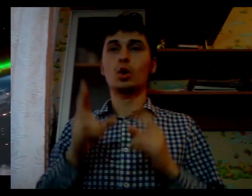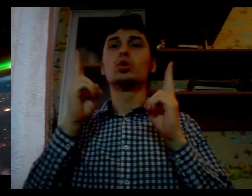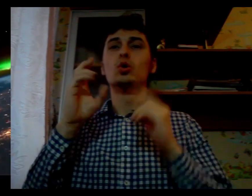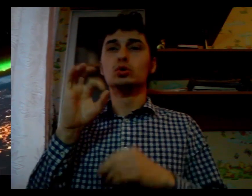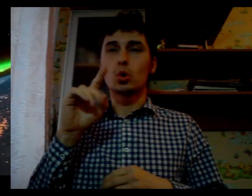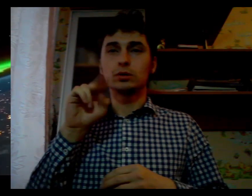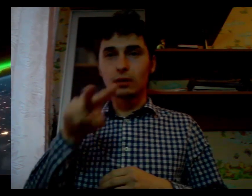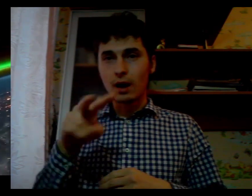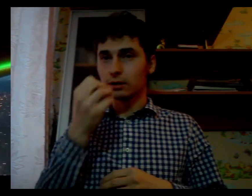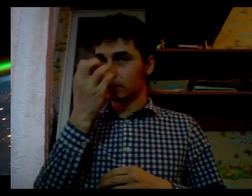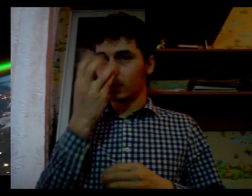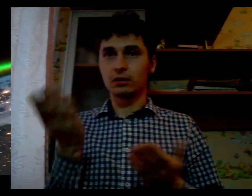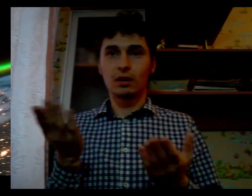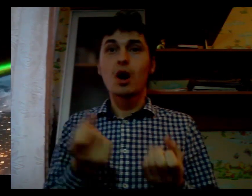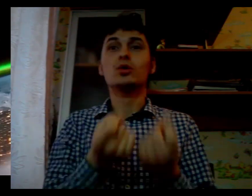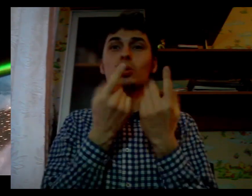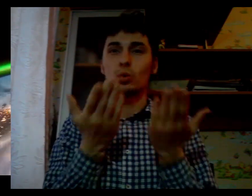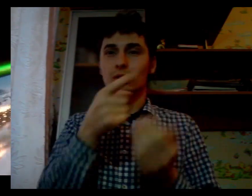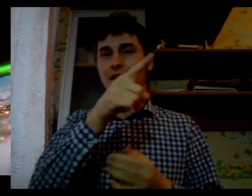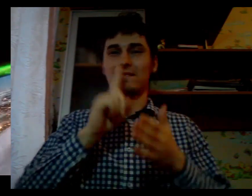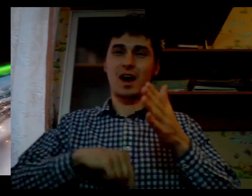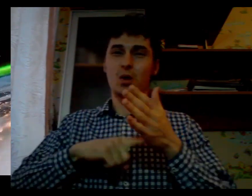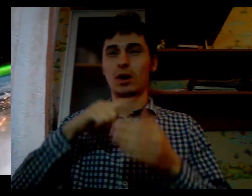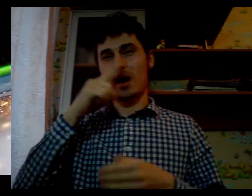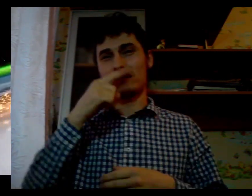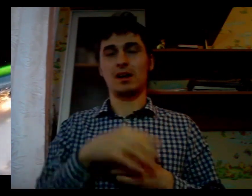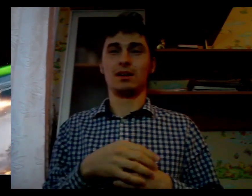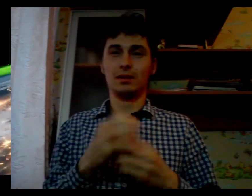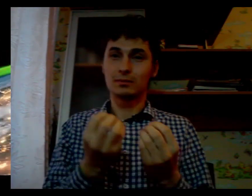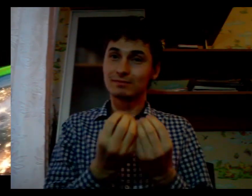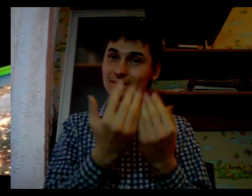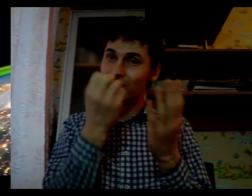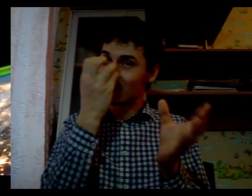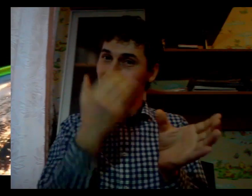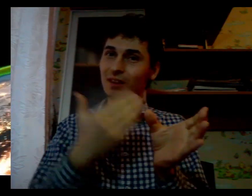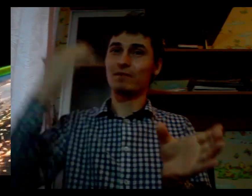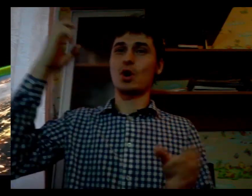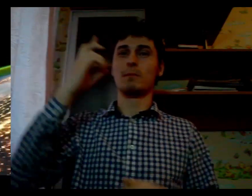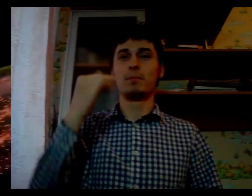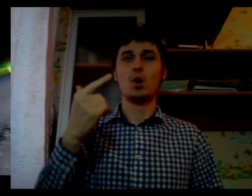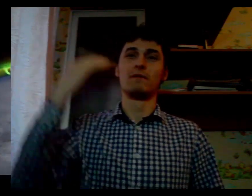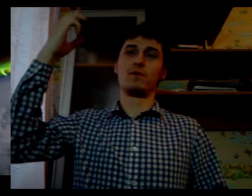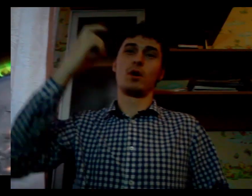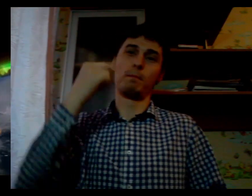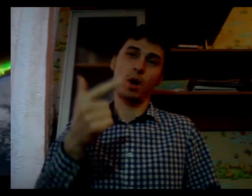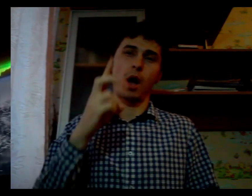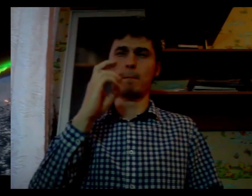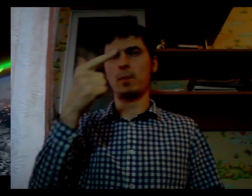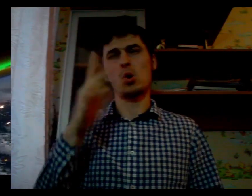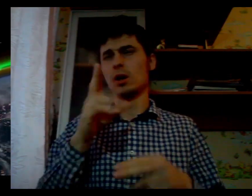Realizing this goal will require an intrapreneurial spirit, an a new generation of scientists and a...